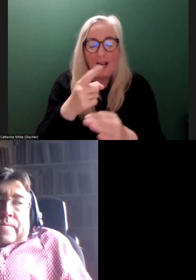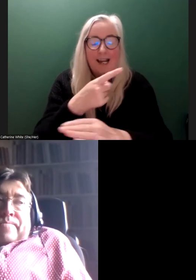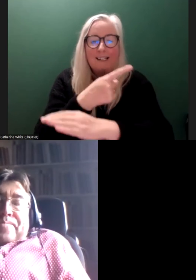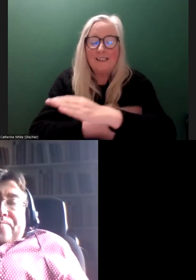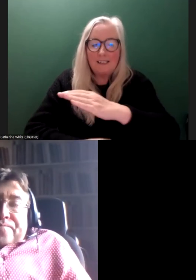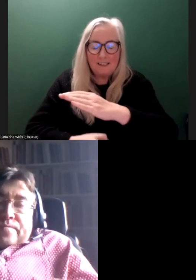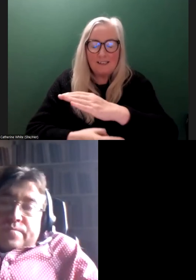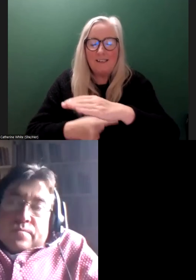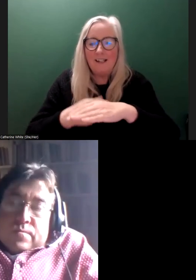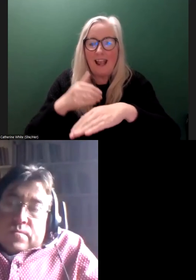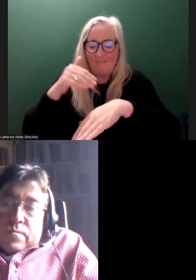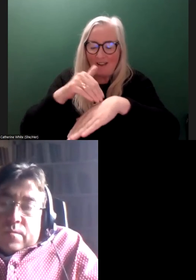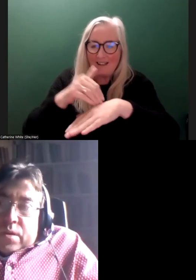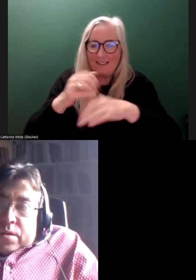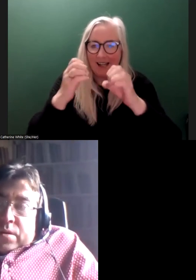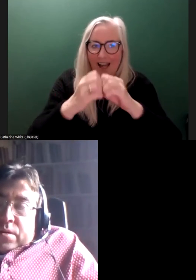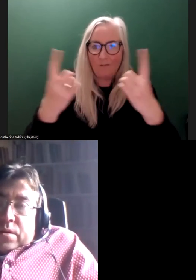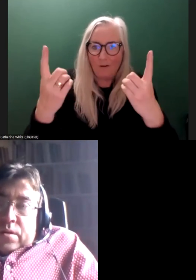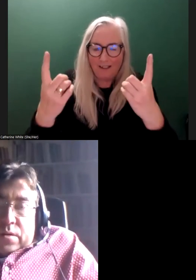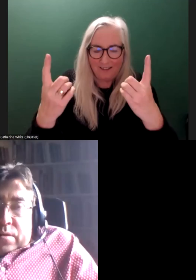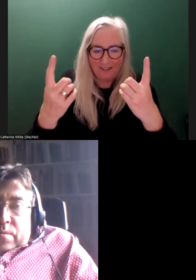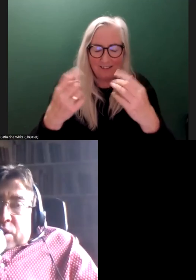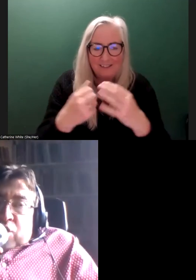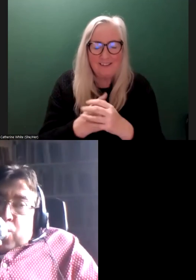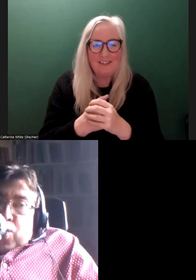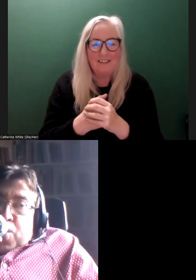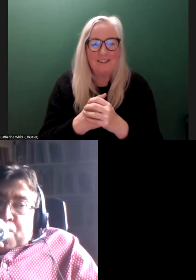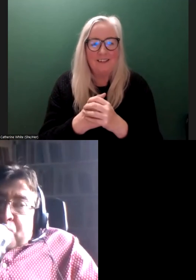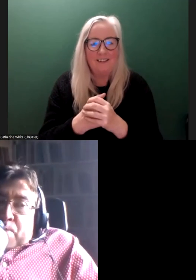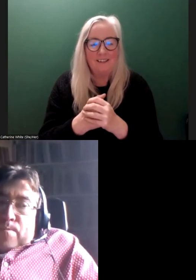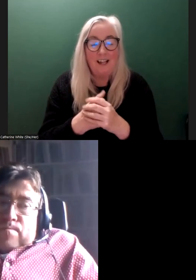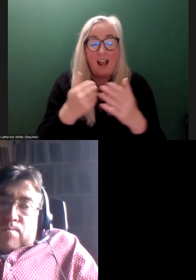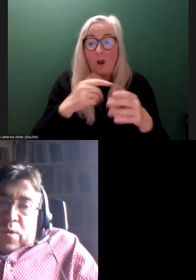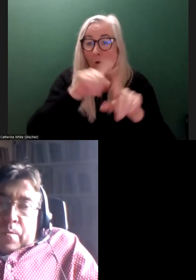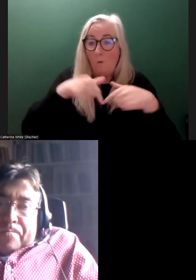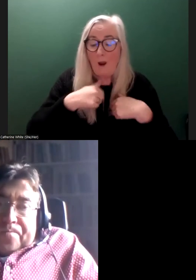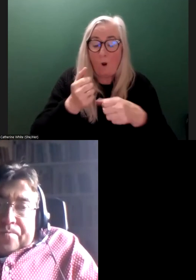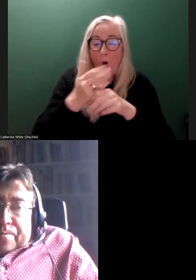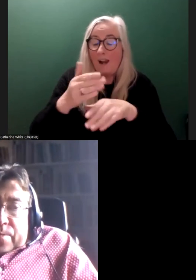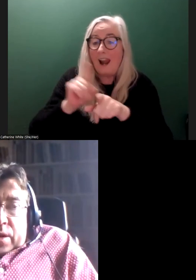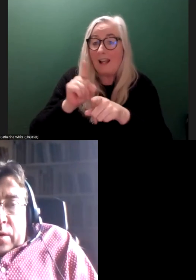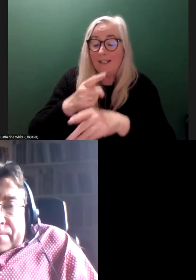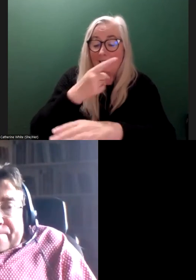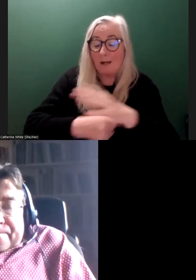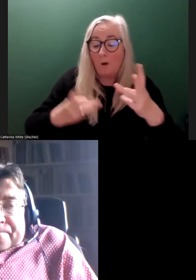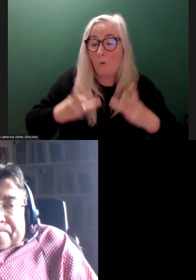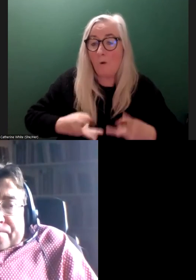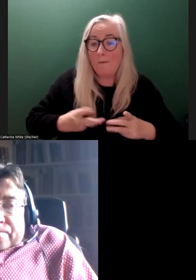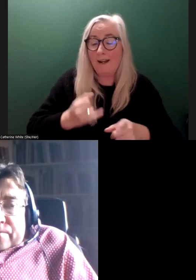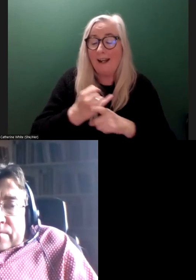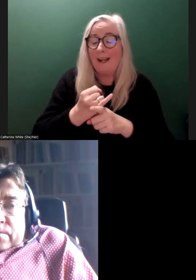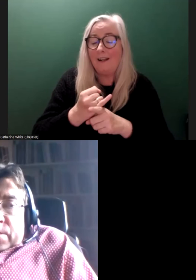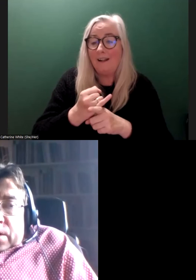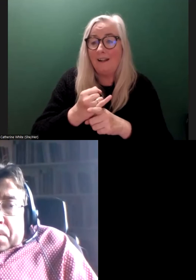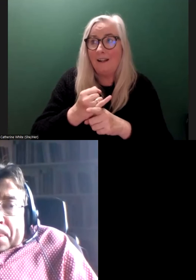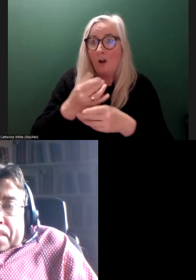impairment affects everybody. mean, most of the people who are affected by climate change are disabled women in world itself. And that's